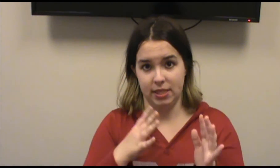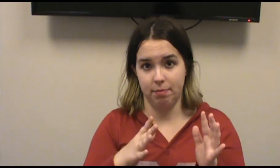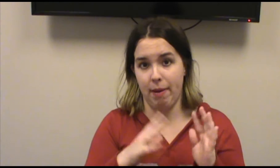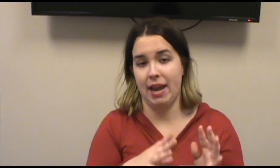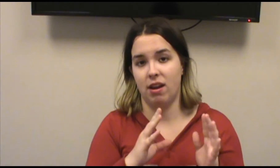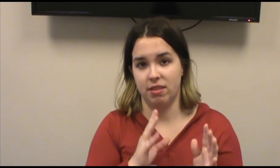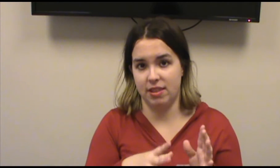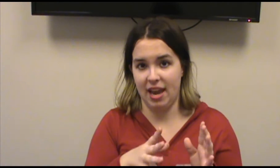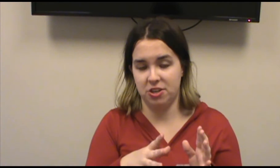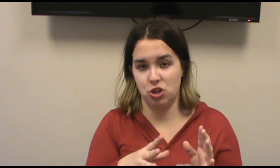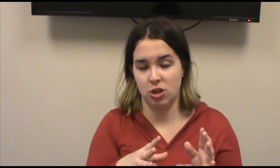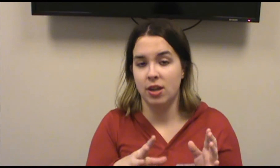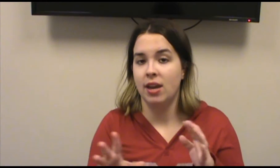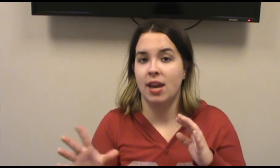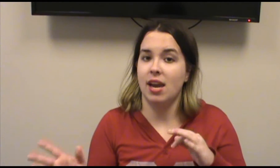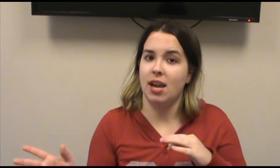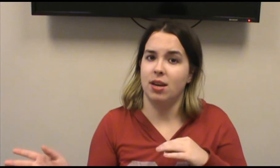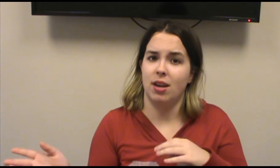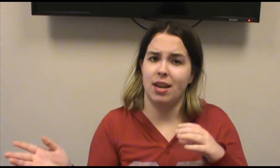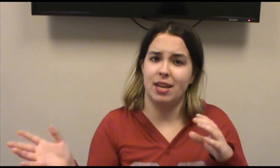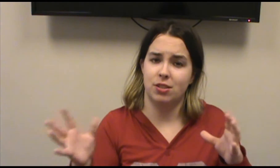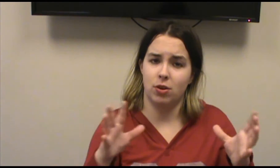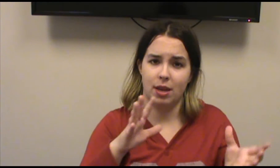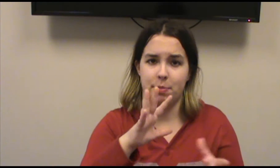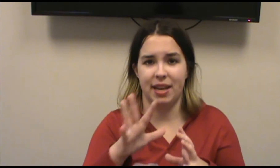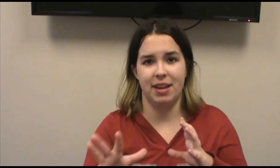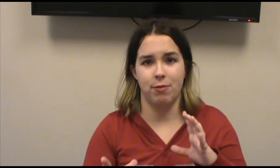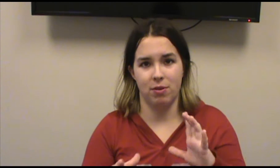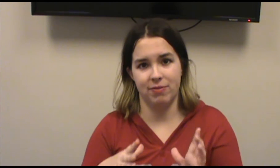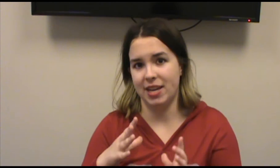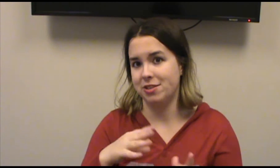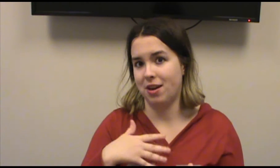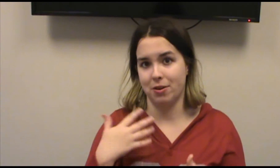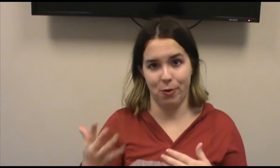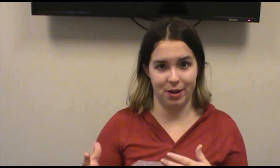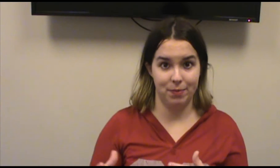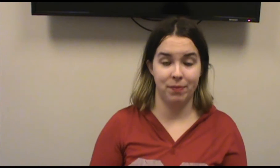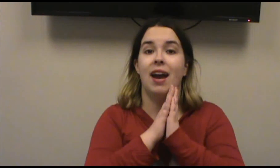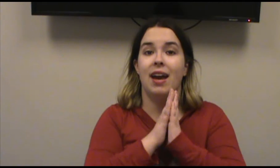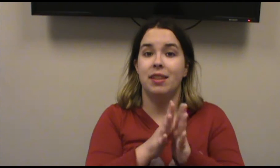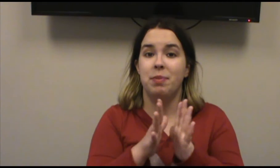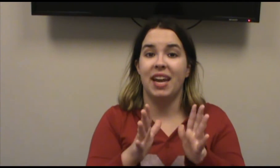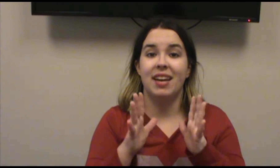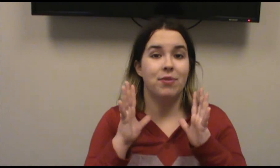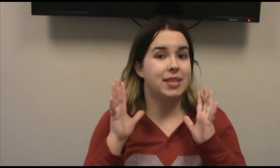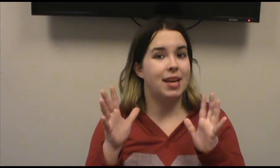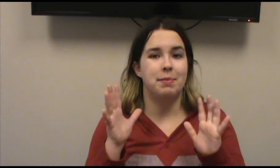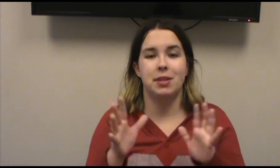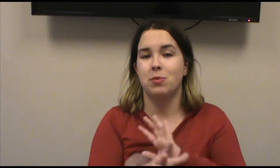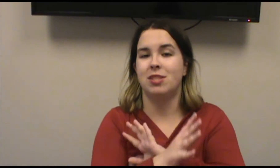back on Thatch and his whole plan for revenge on Goran. And the beginning of this episode was